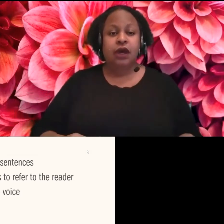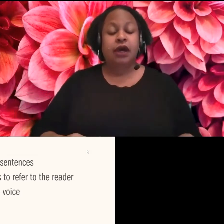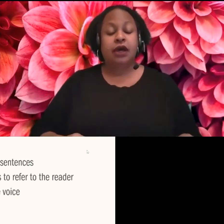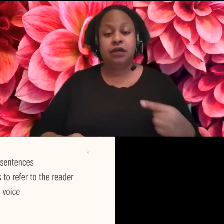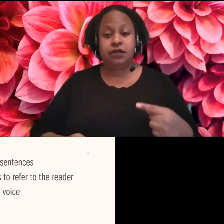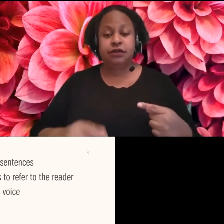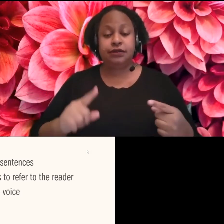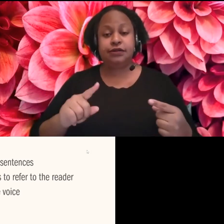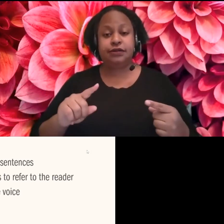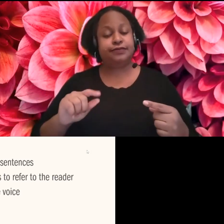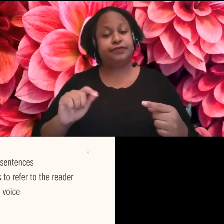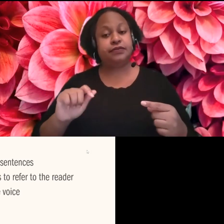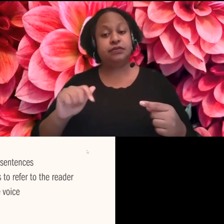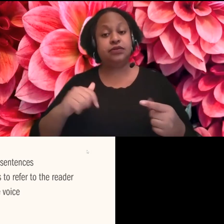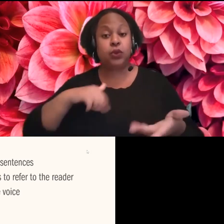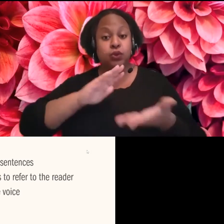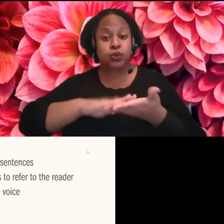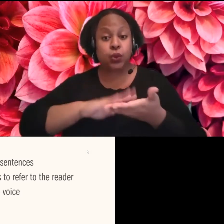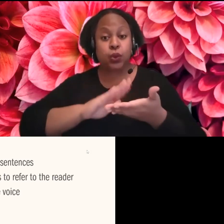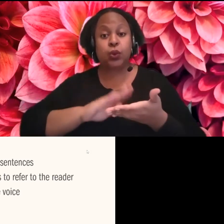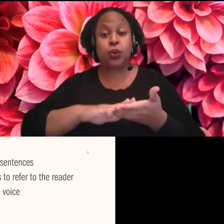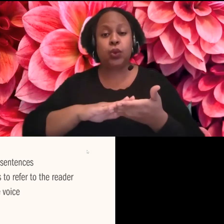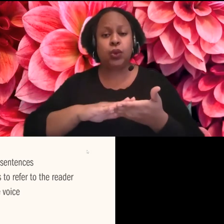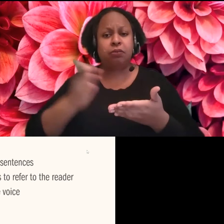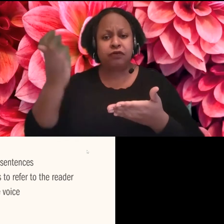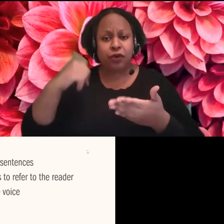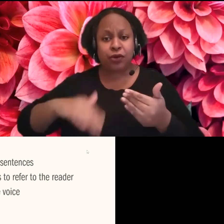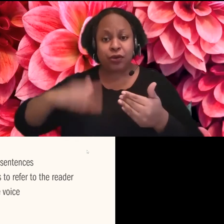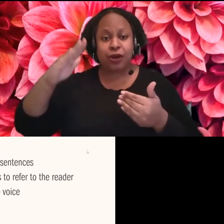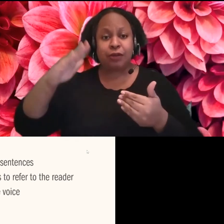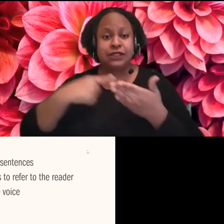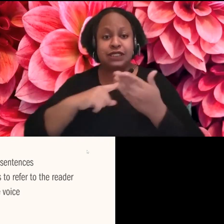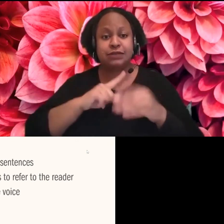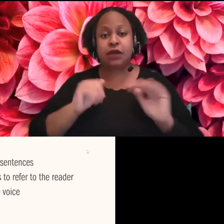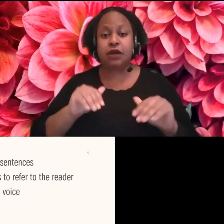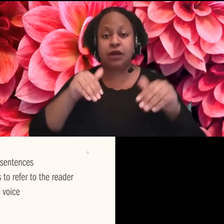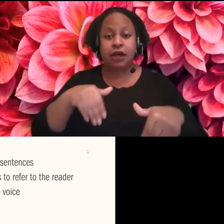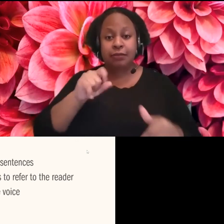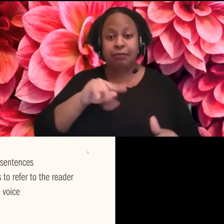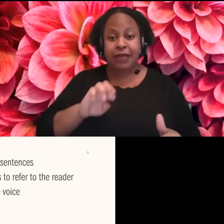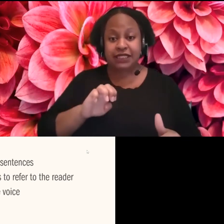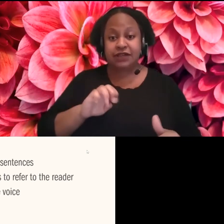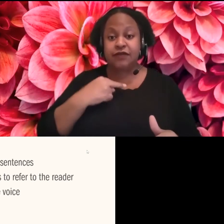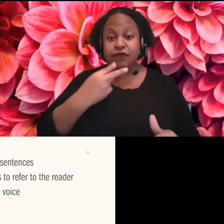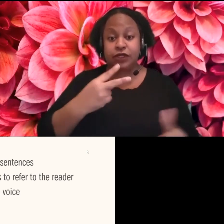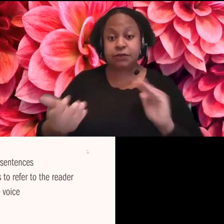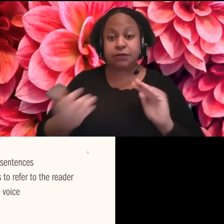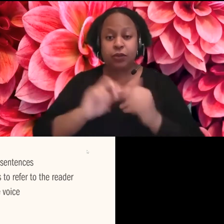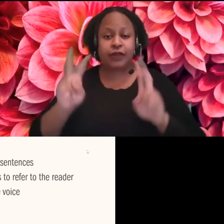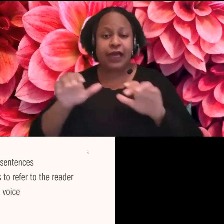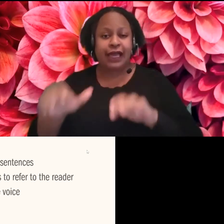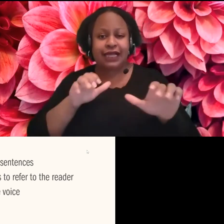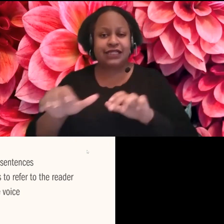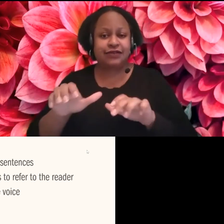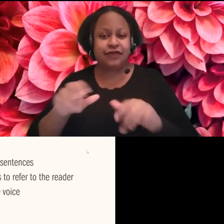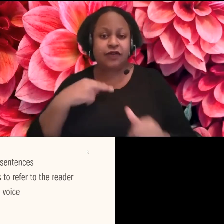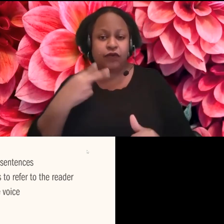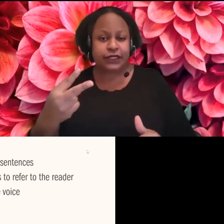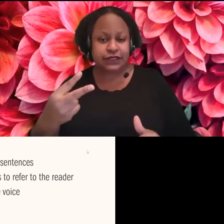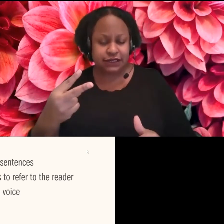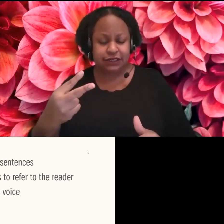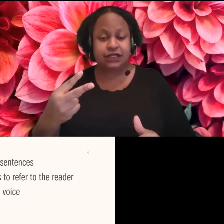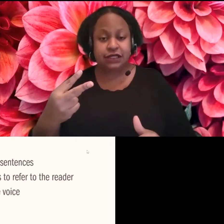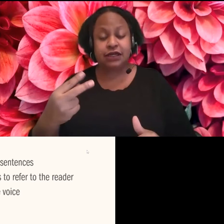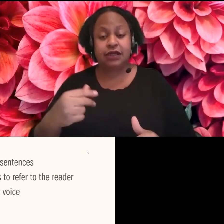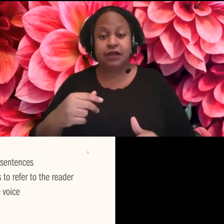didn't understand it at the time. Passive voice obscures who's responsible and, uh, active